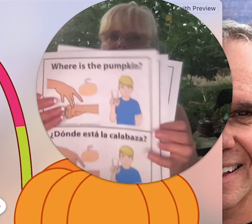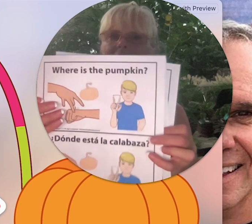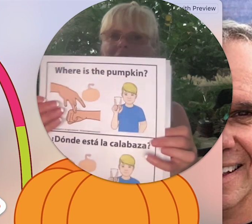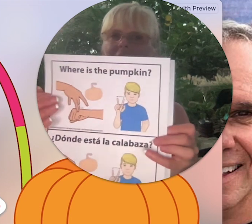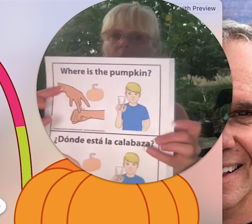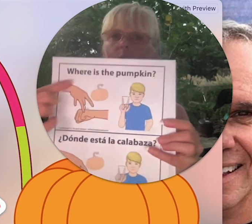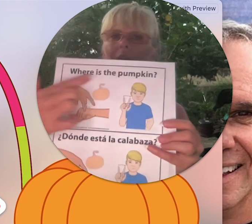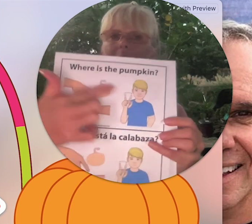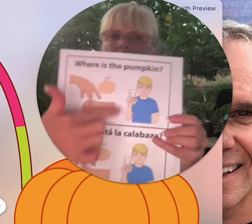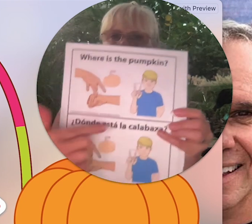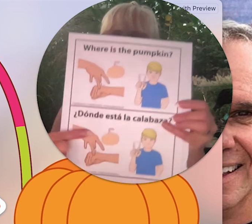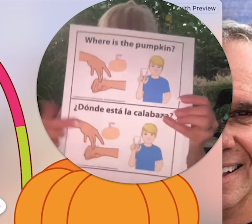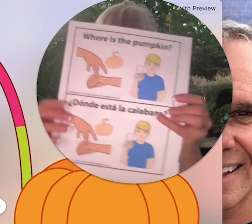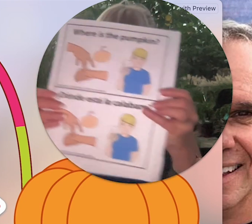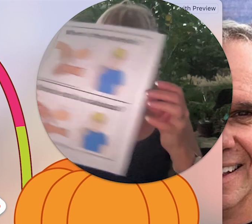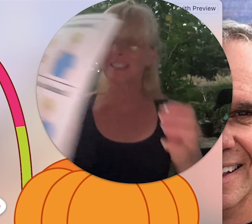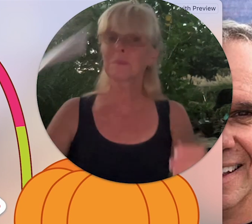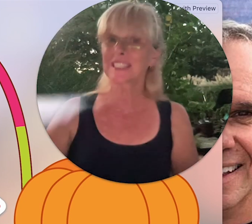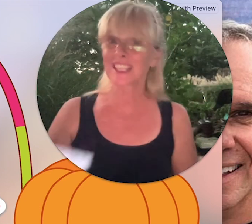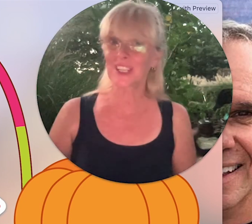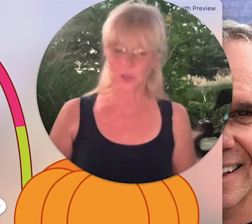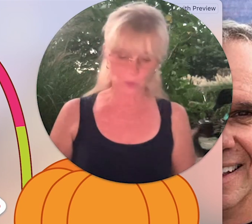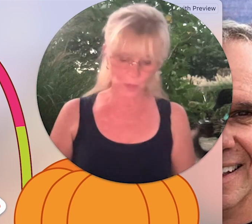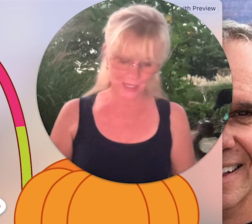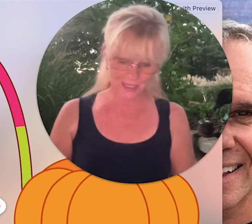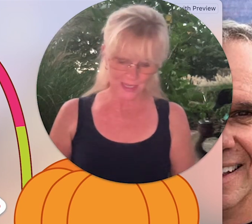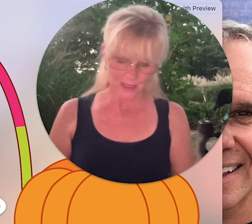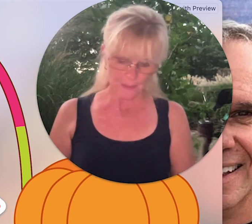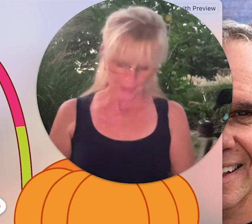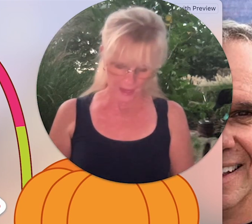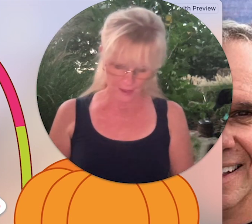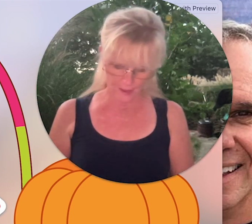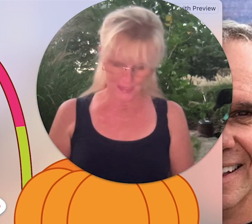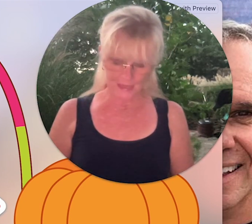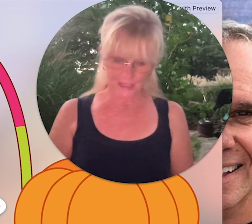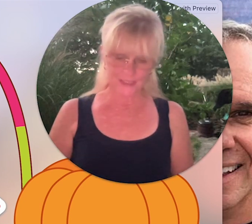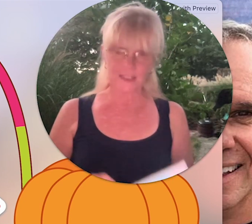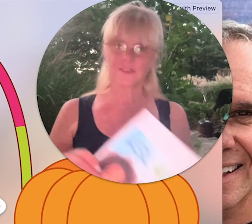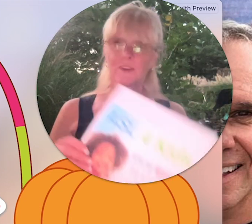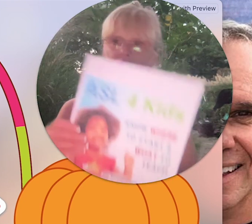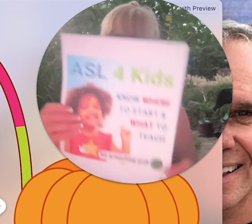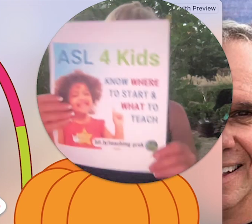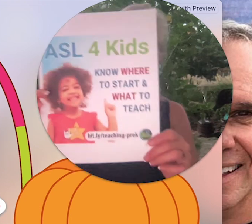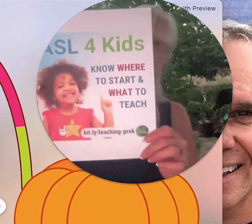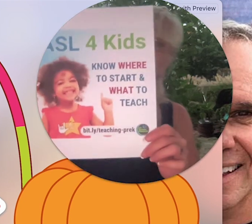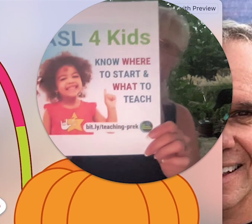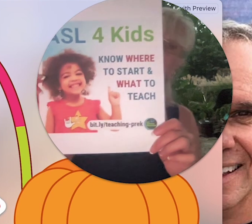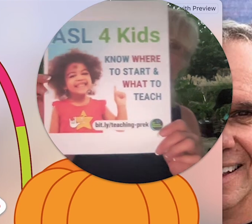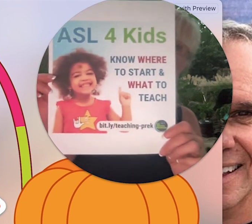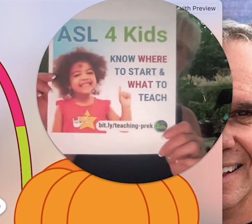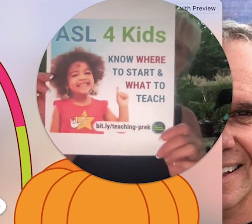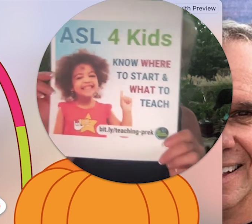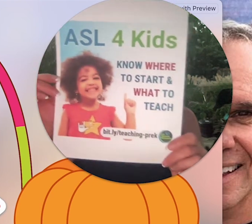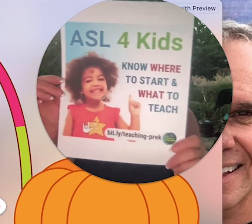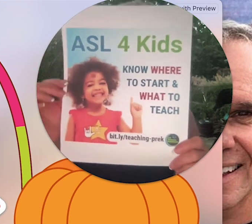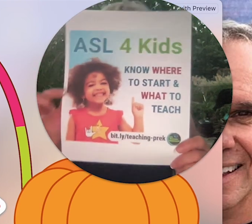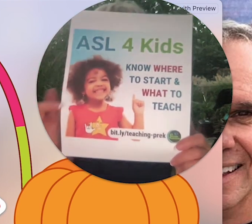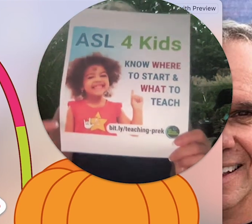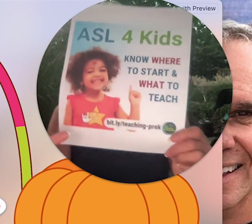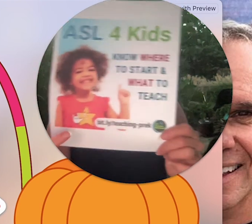find out where the pumpkin is in this particular one and this is found right here again if you're looking for it at